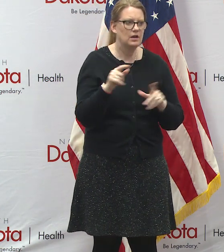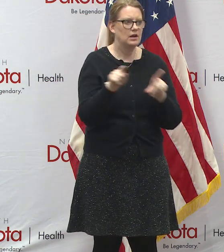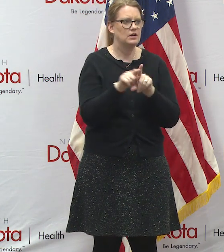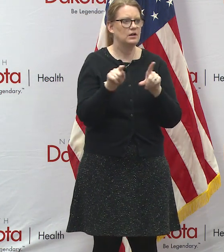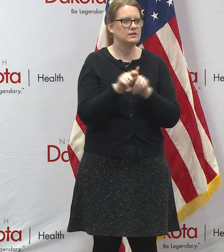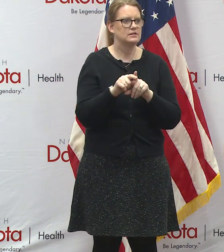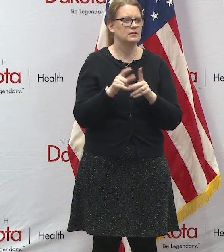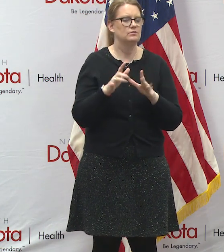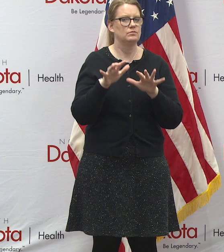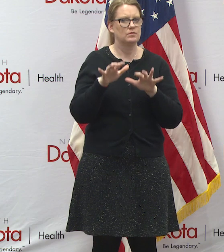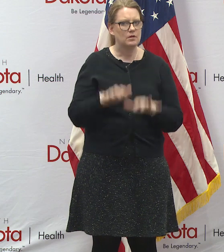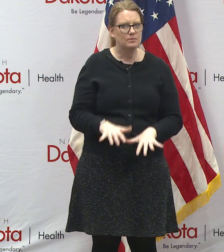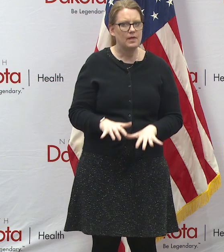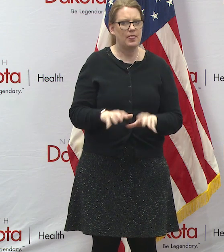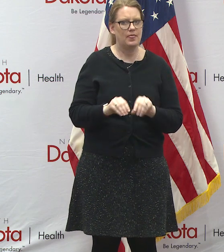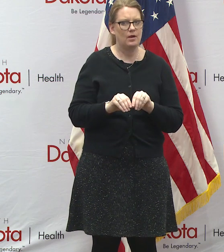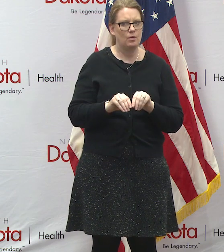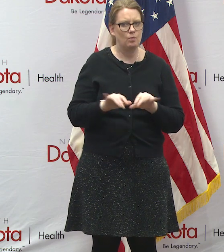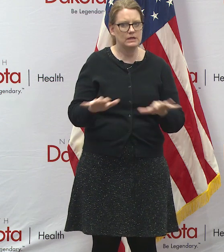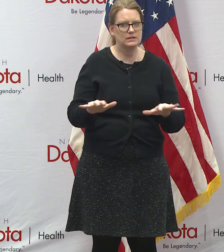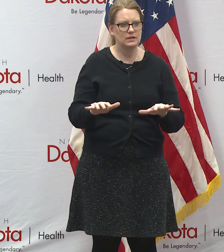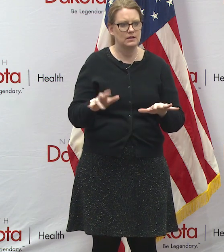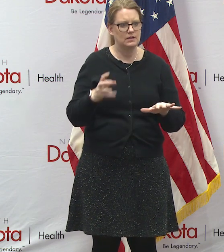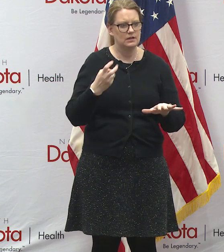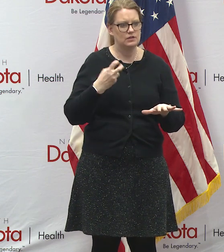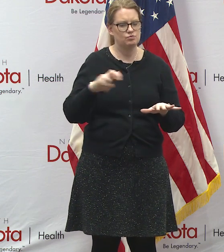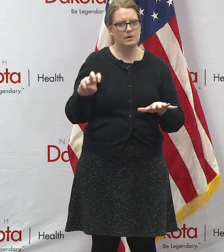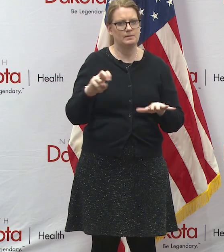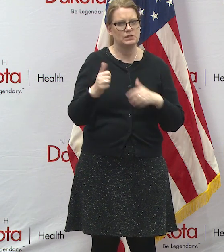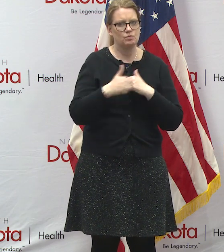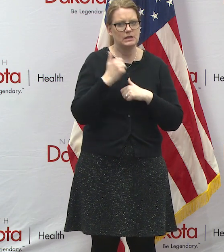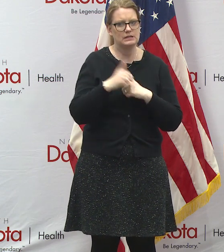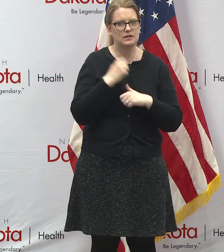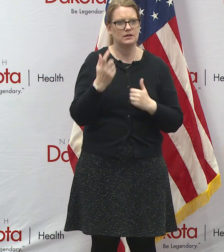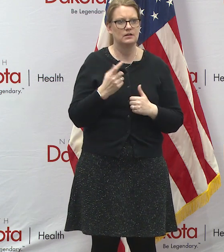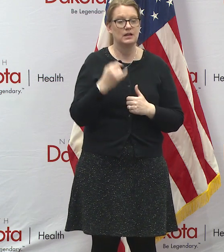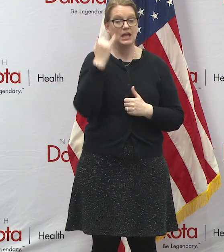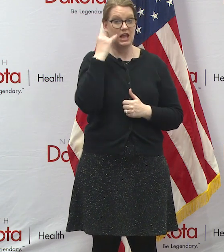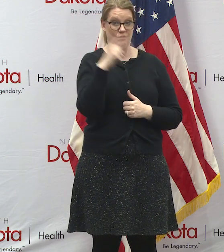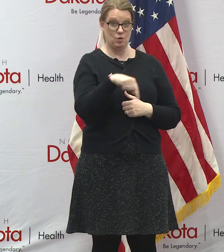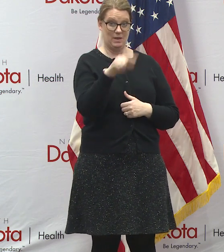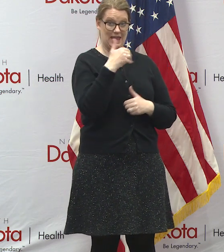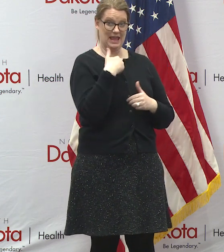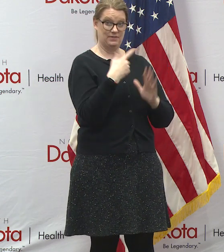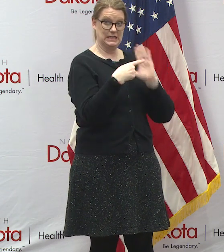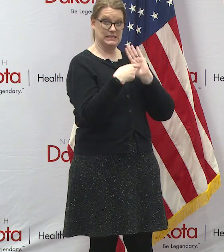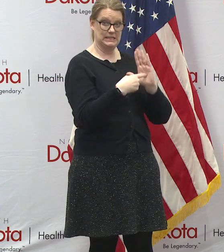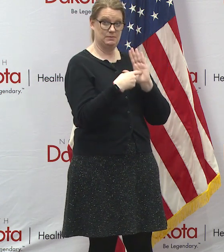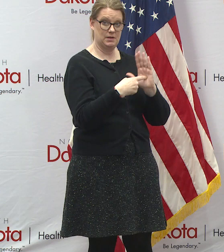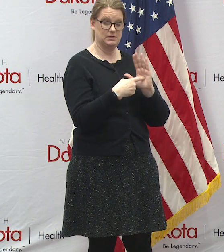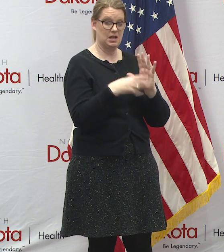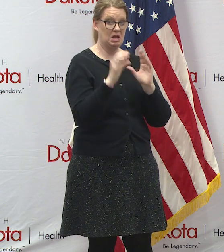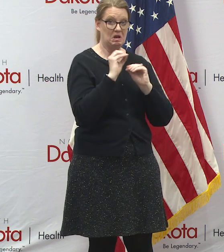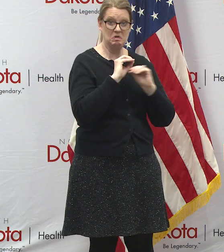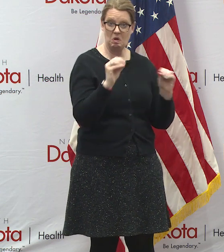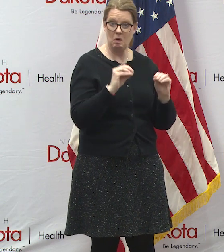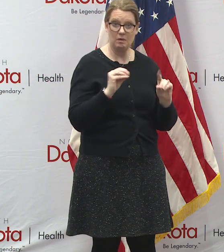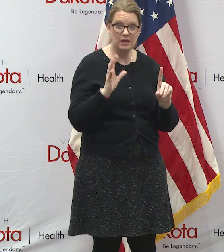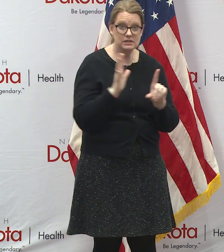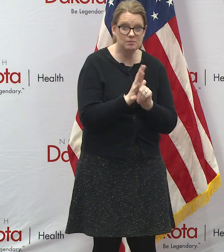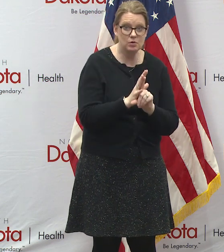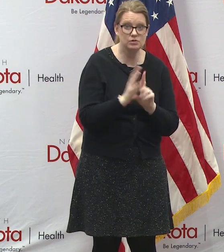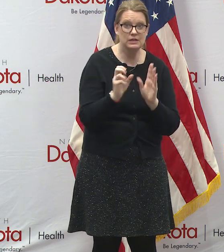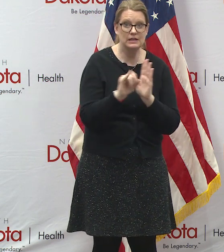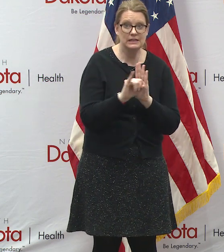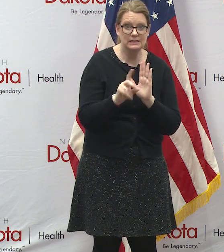epidemiological risk and transmission risk to say if you have these symptoms and no source of exposure has